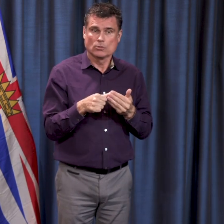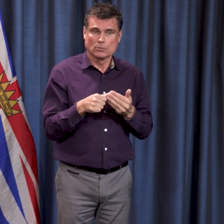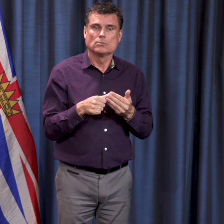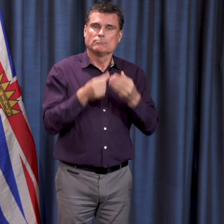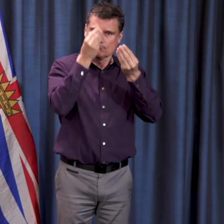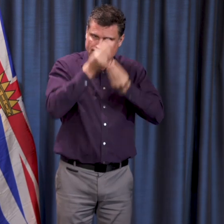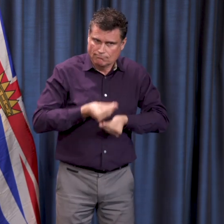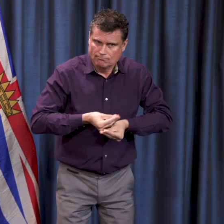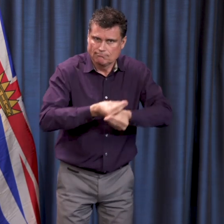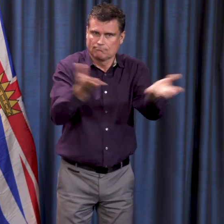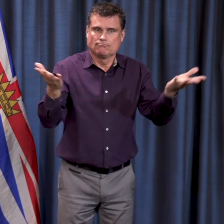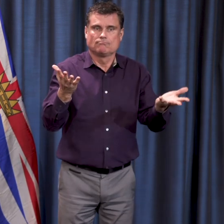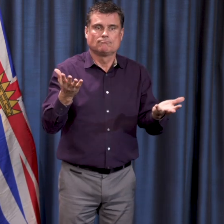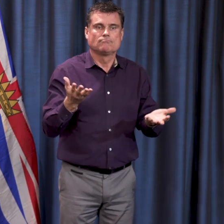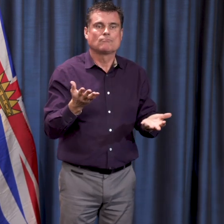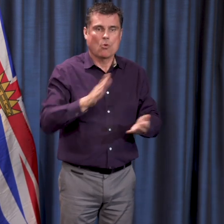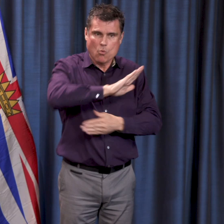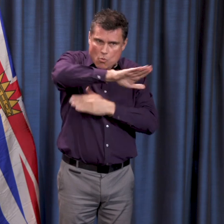in time.